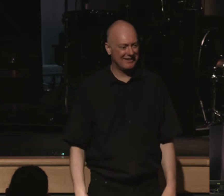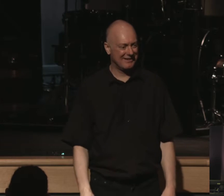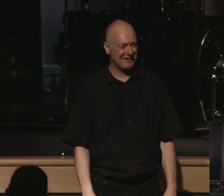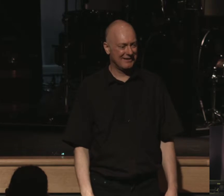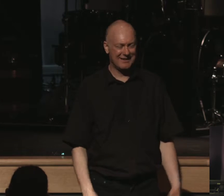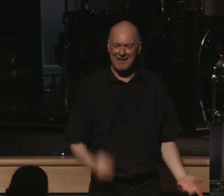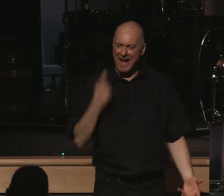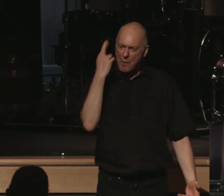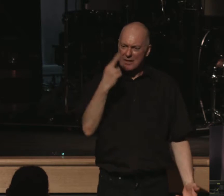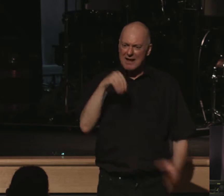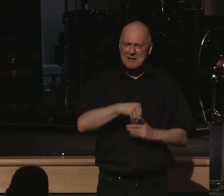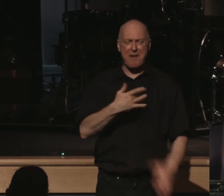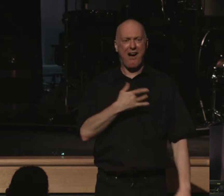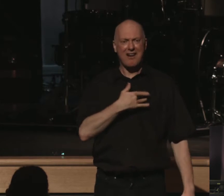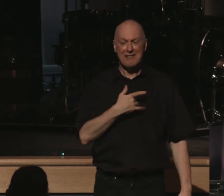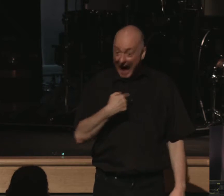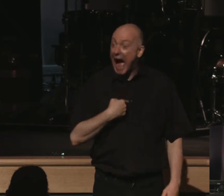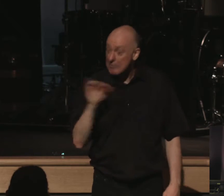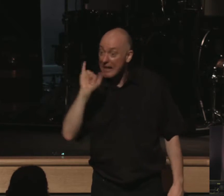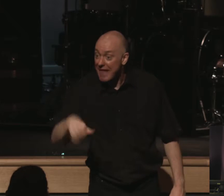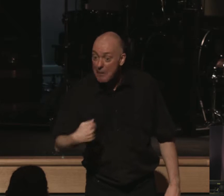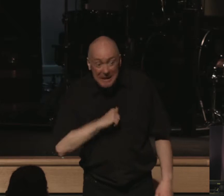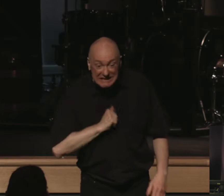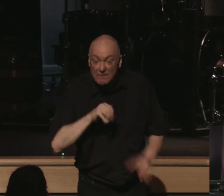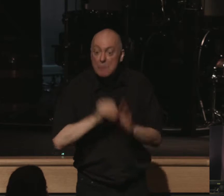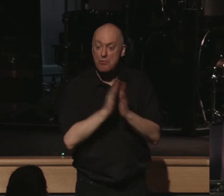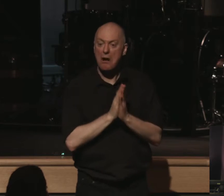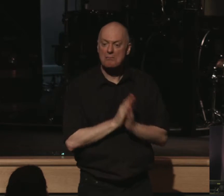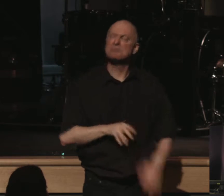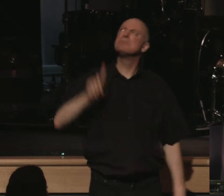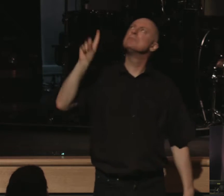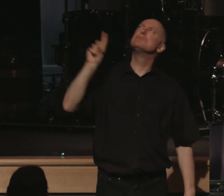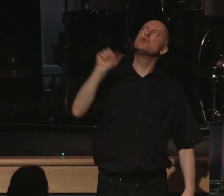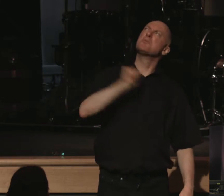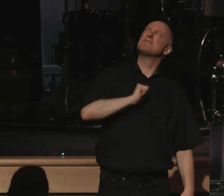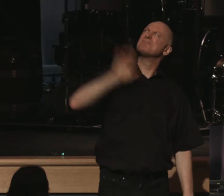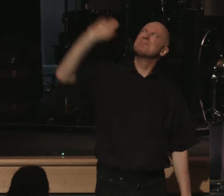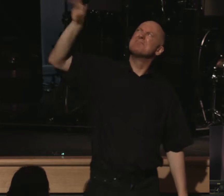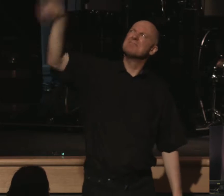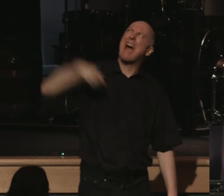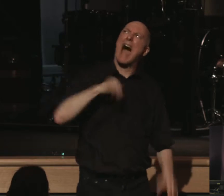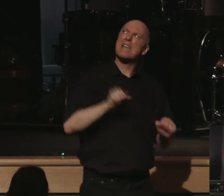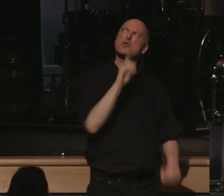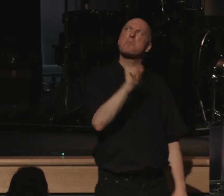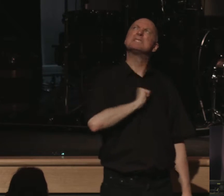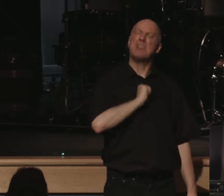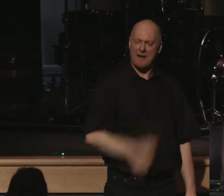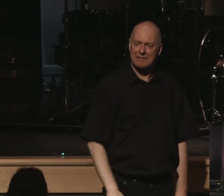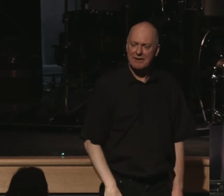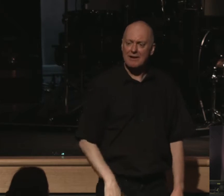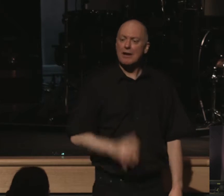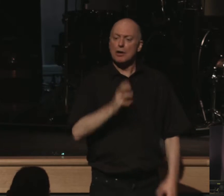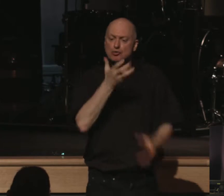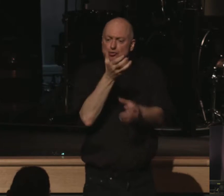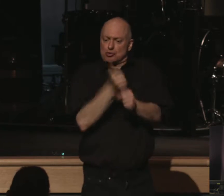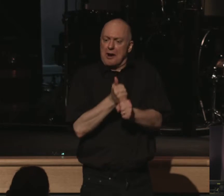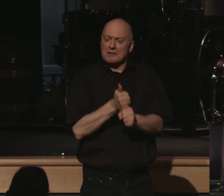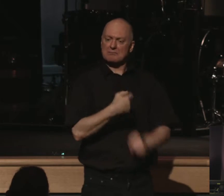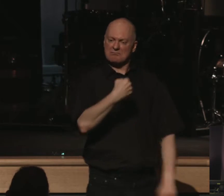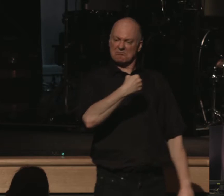I realize in my heart that's how I am in prayer. I can do this. I trust in my own sufficiency.